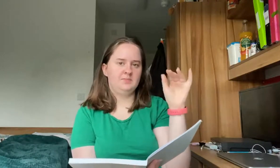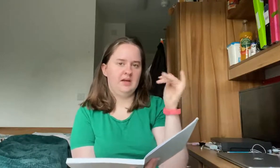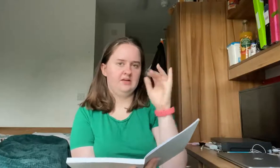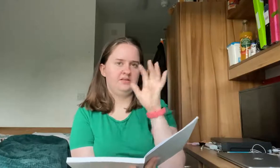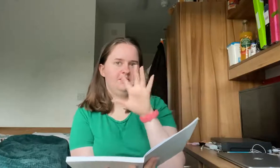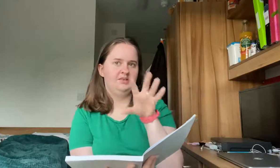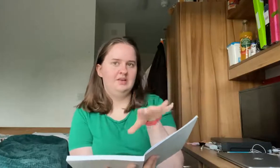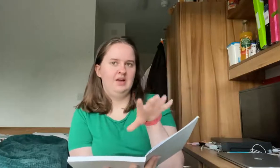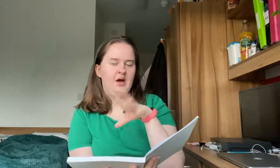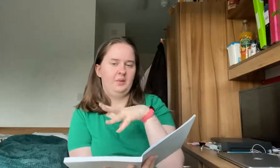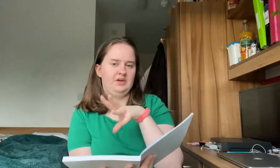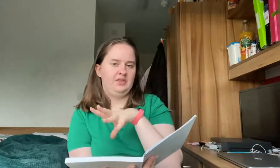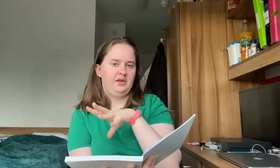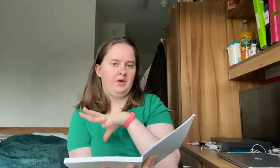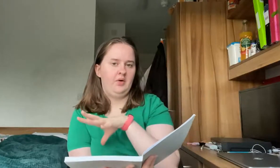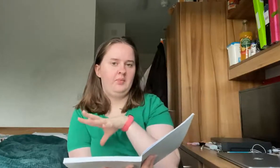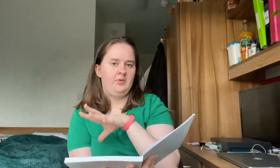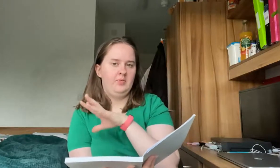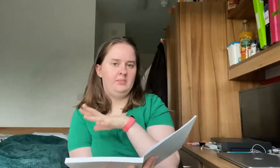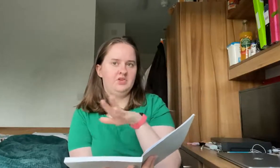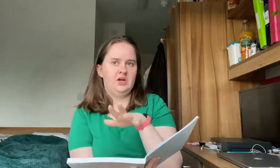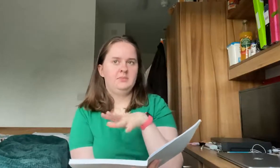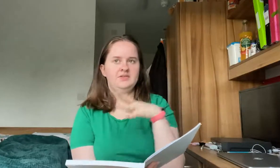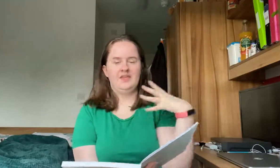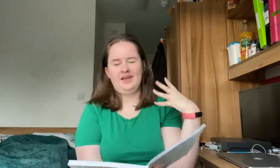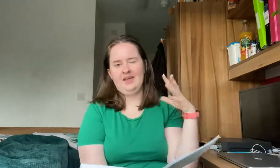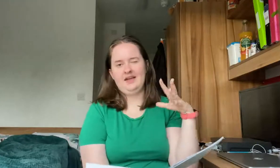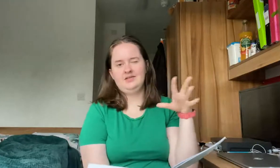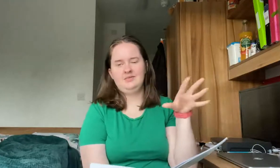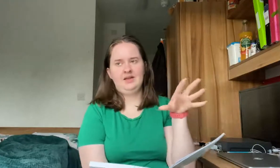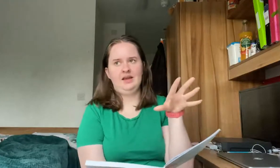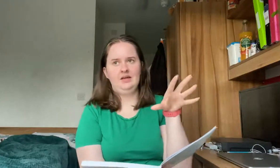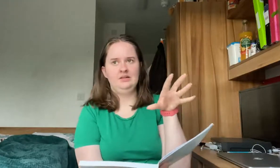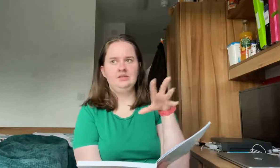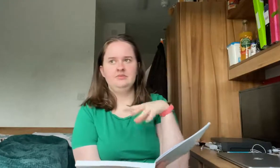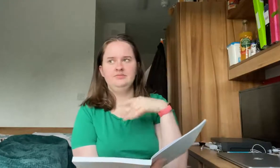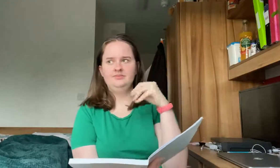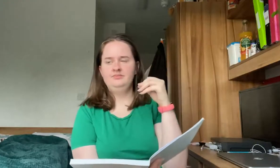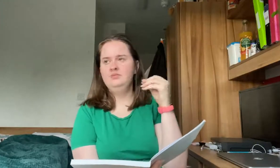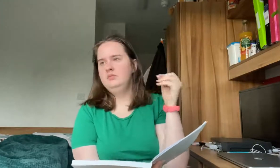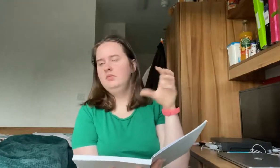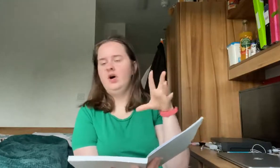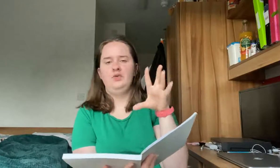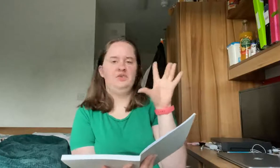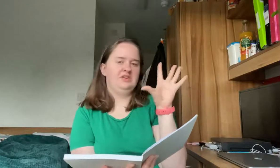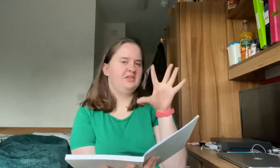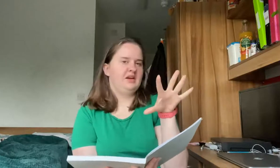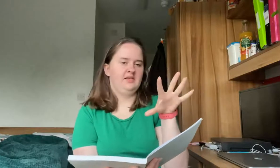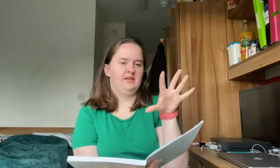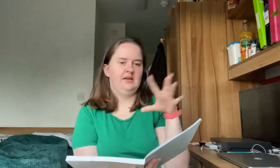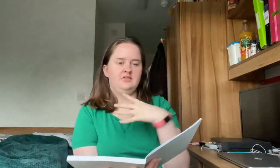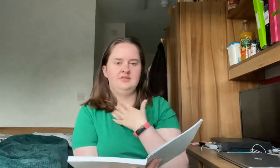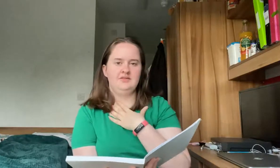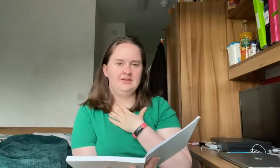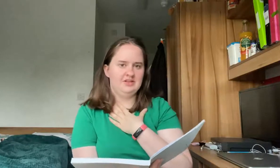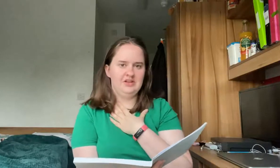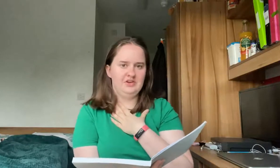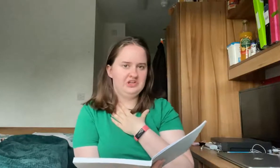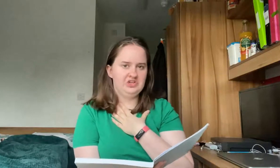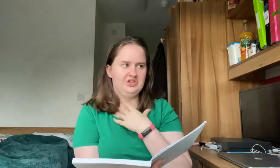because I wanted the co-op membership so that I can get some like offers kind of thing because as a uni student